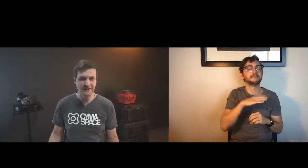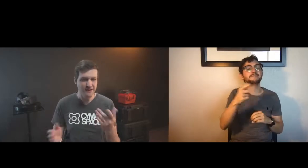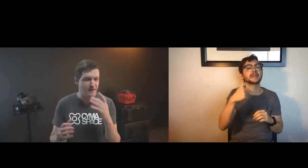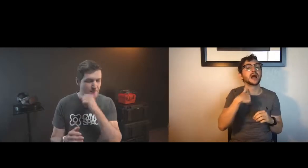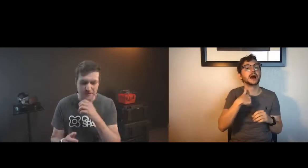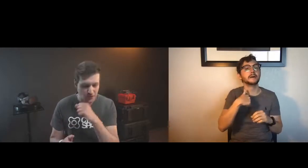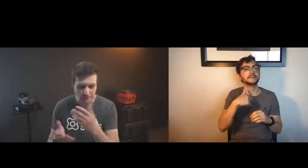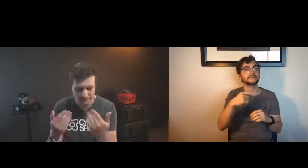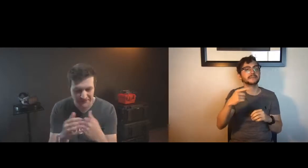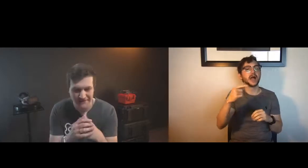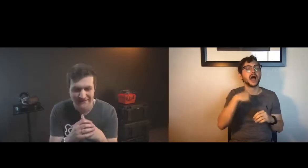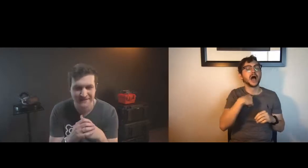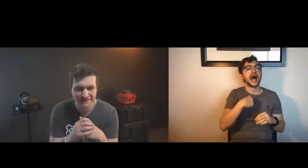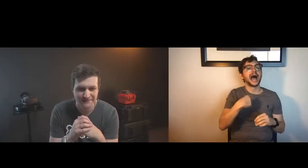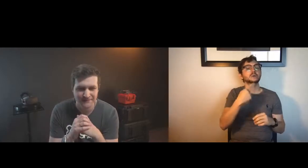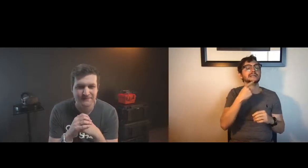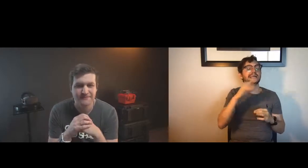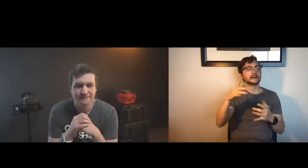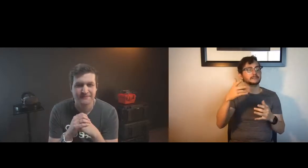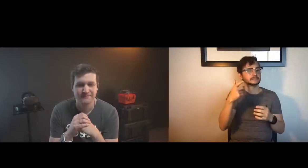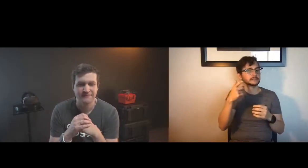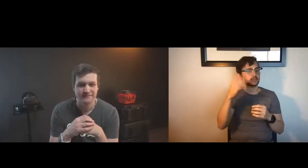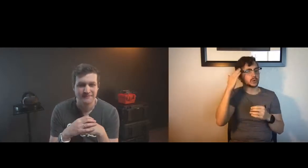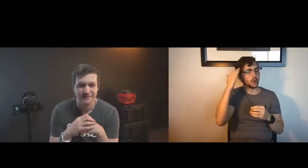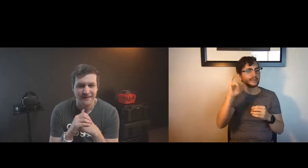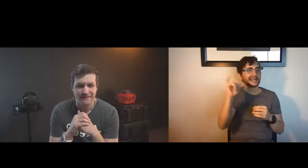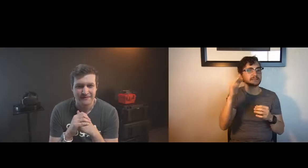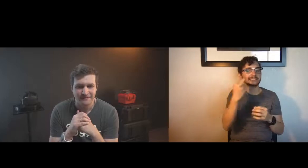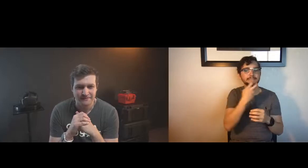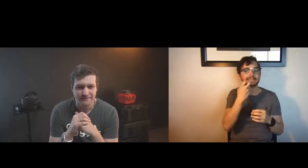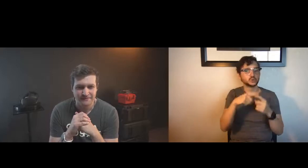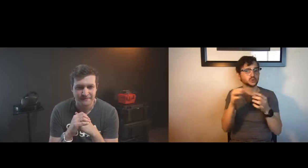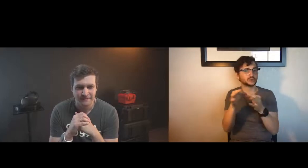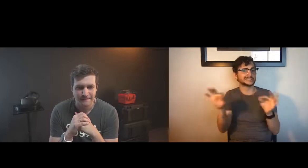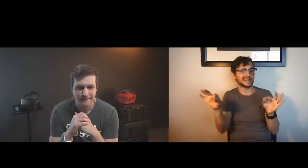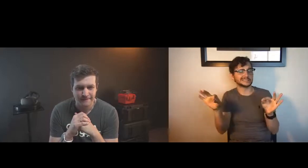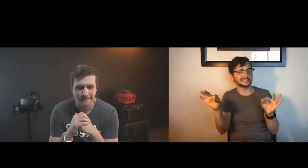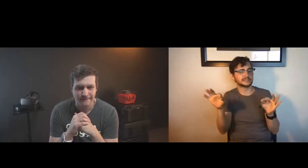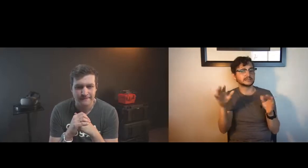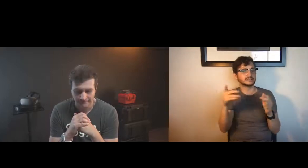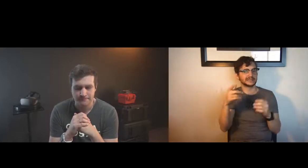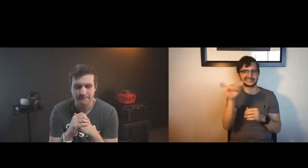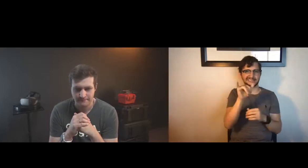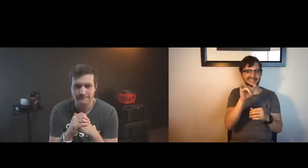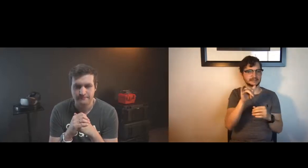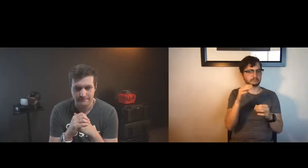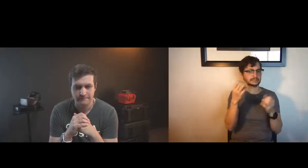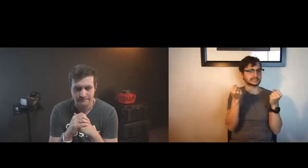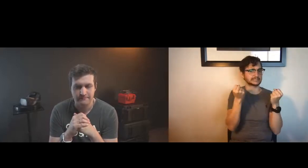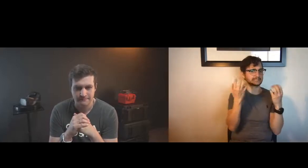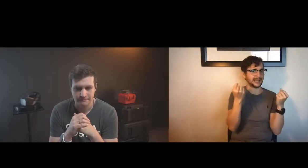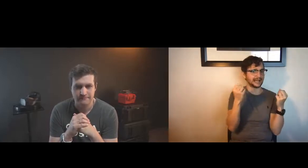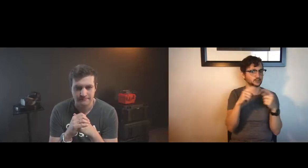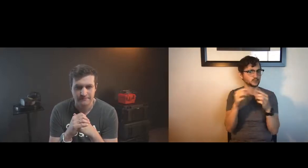i just wanted to put that that link so i'm sorry i missed that last piece oh sure i just was talking about